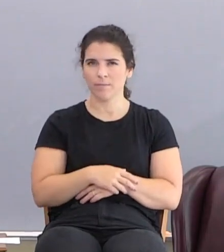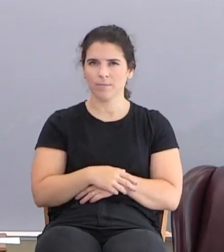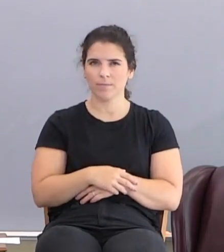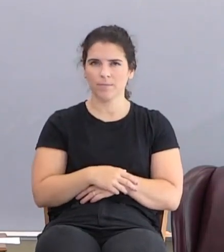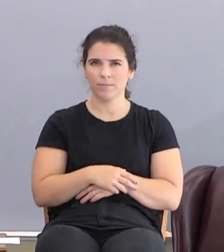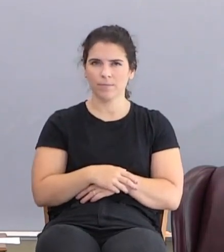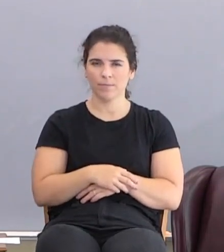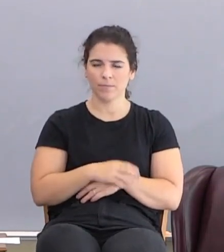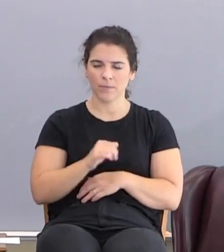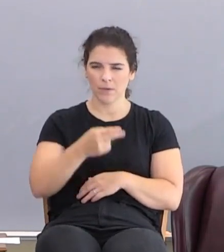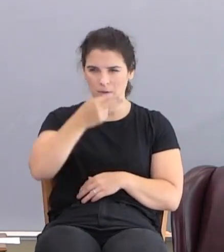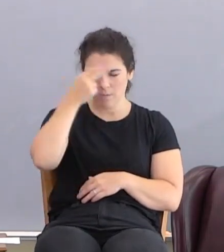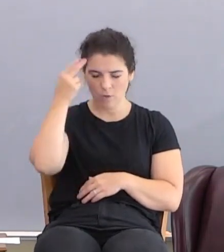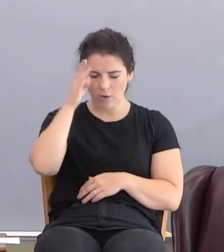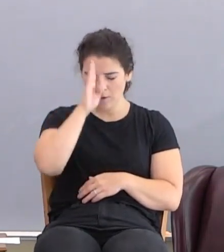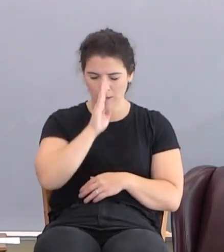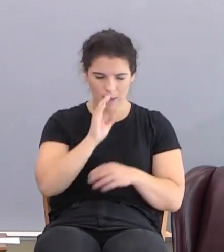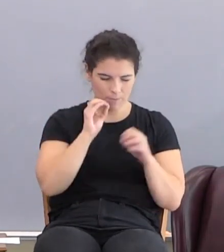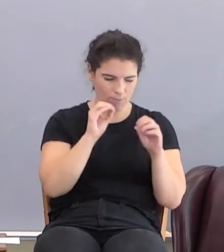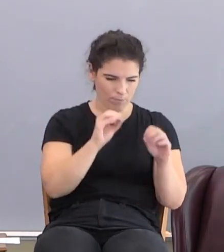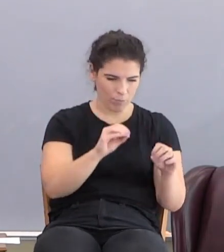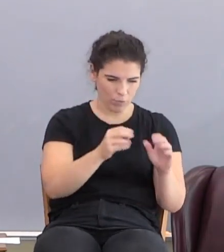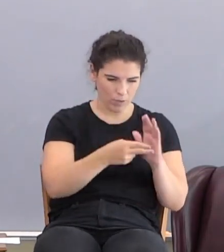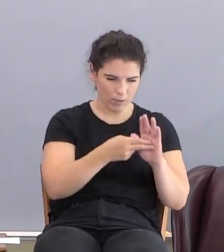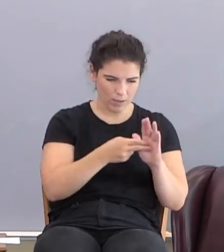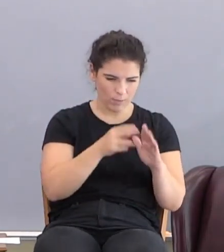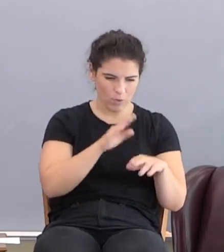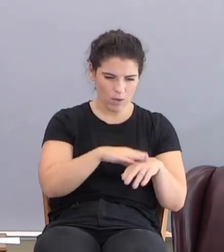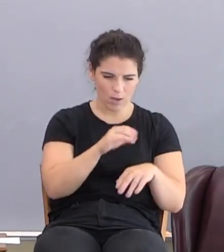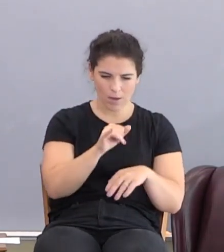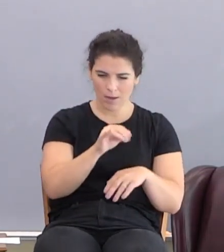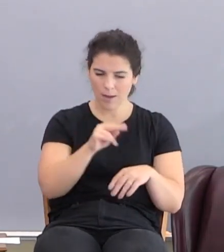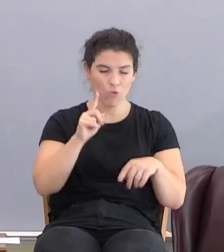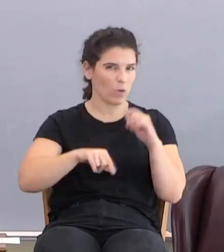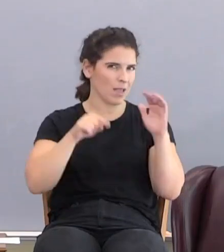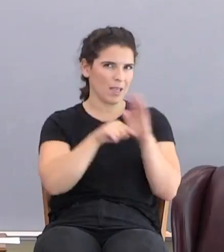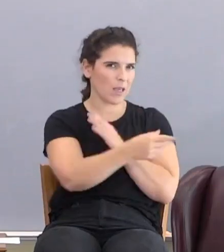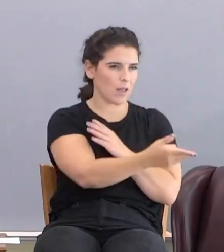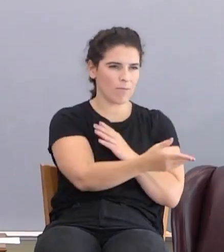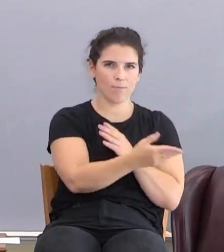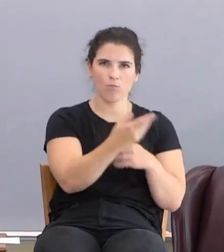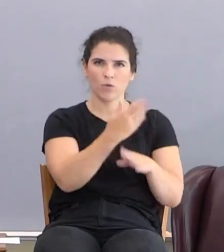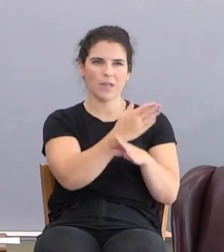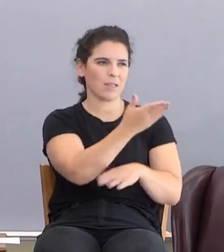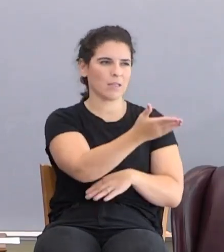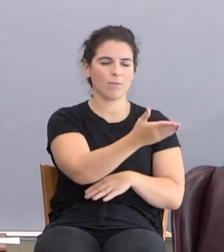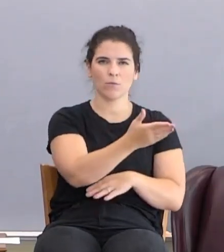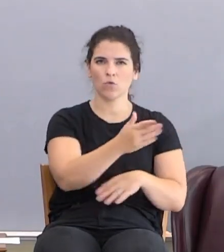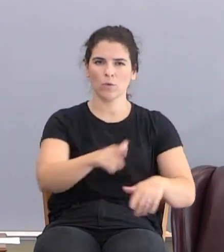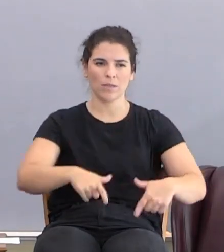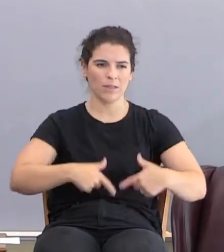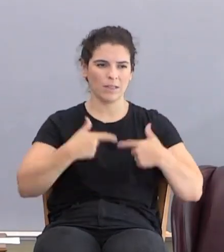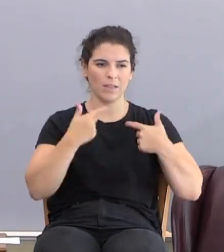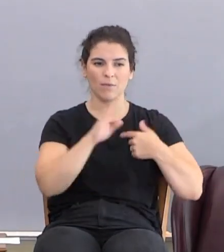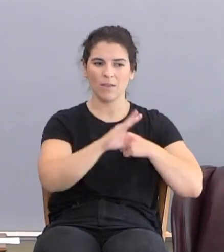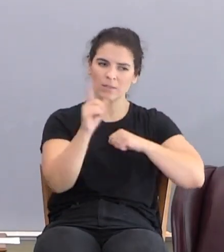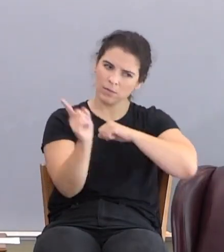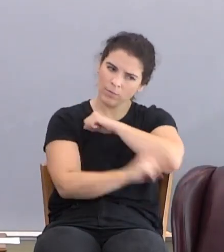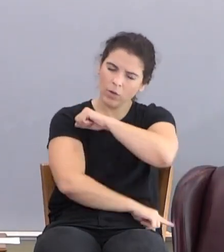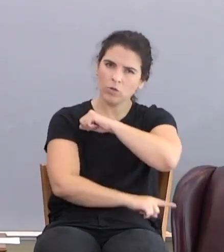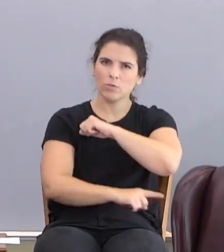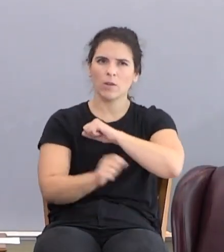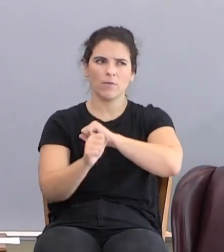Here's the mark God set on Cain, and said, you can't kill him. It protects him. So he'll live out the